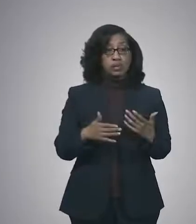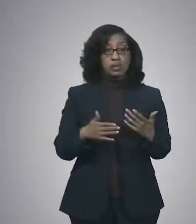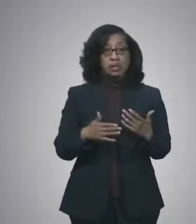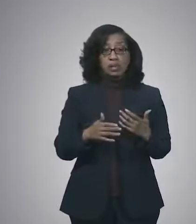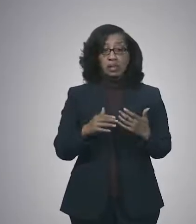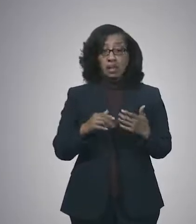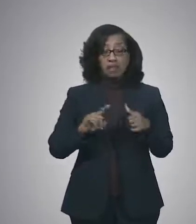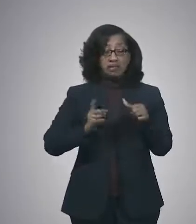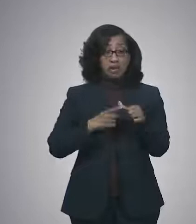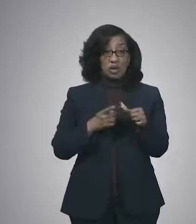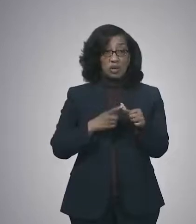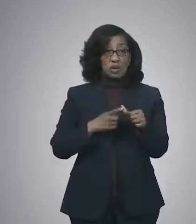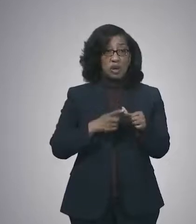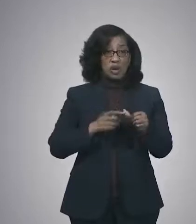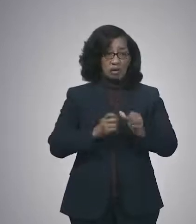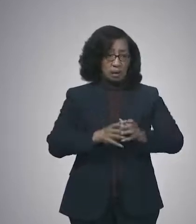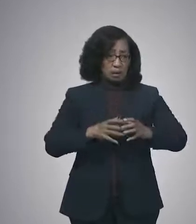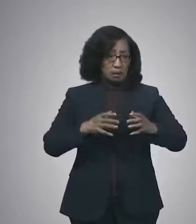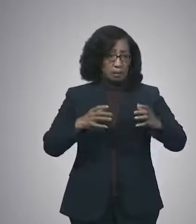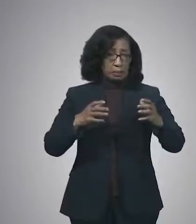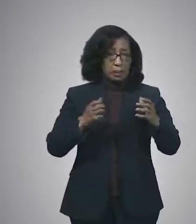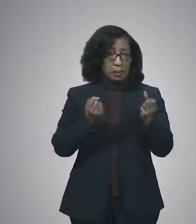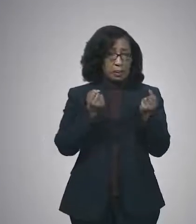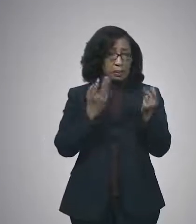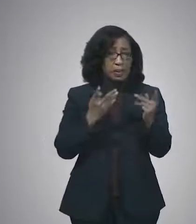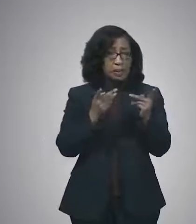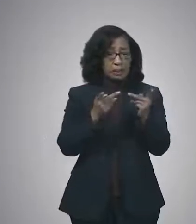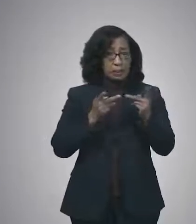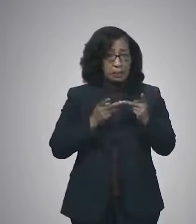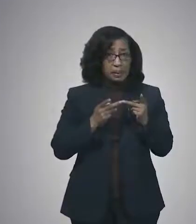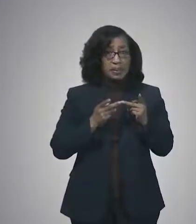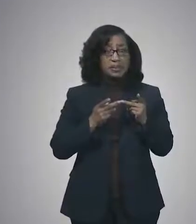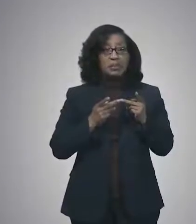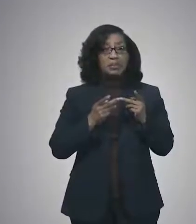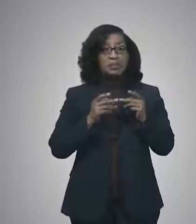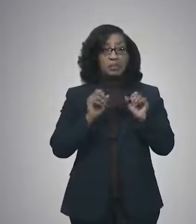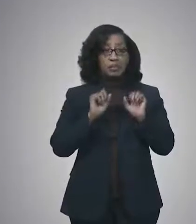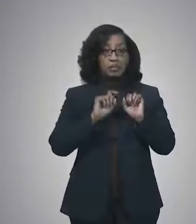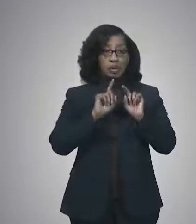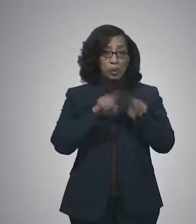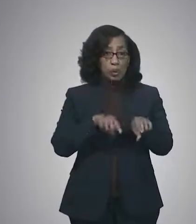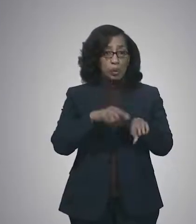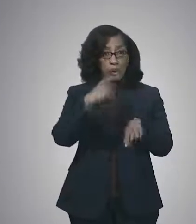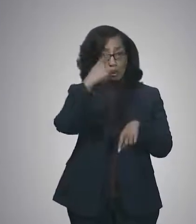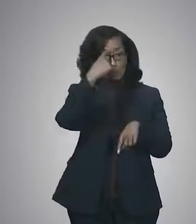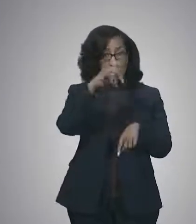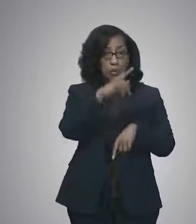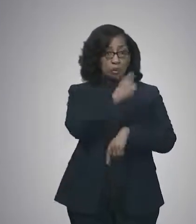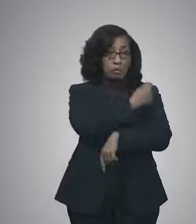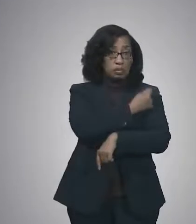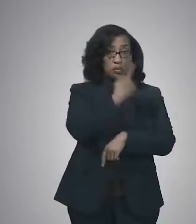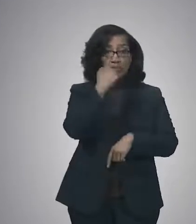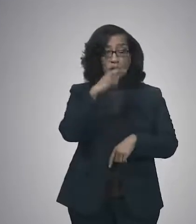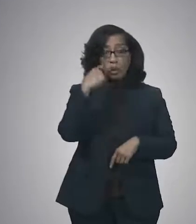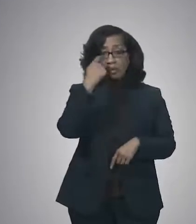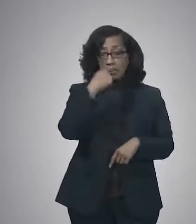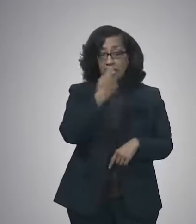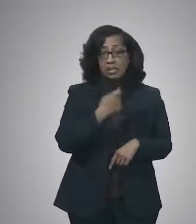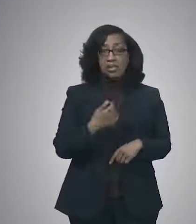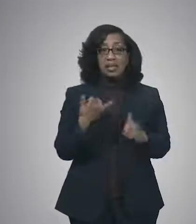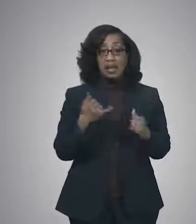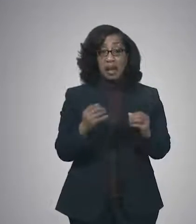have high-volume testing, we have high-volume vaccinations, and then we normalize the distribution through what would be considered normal